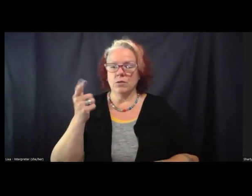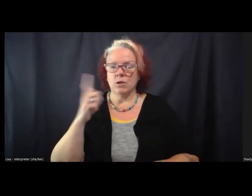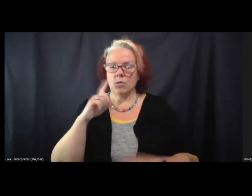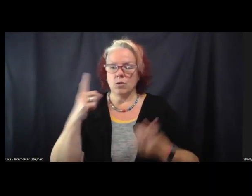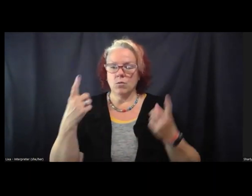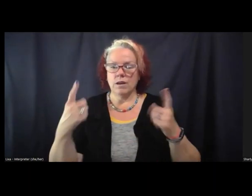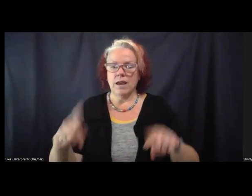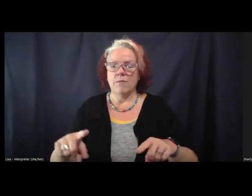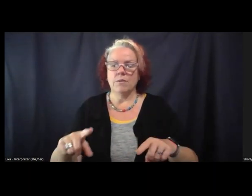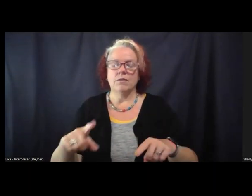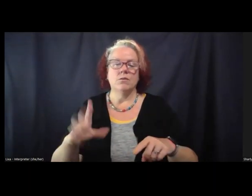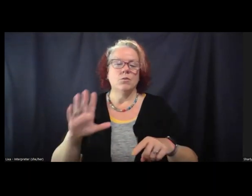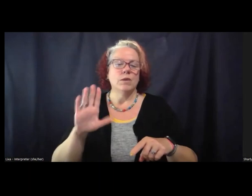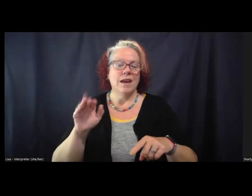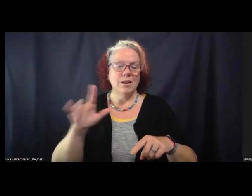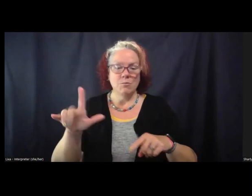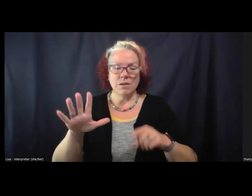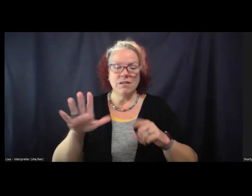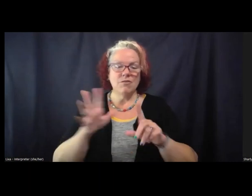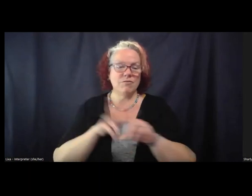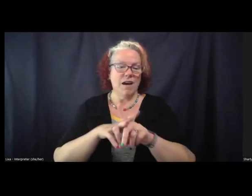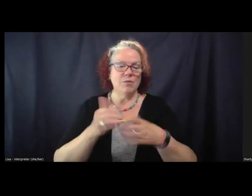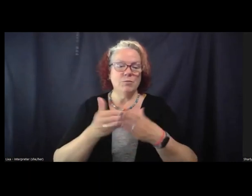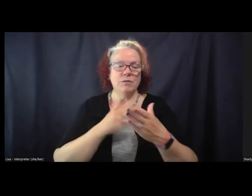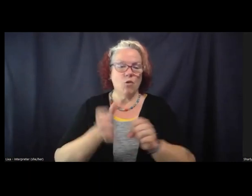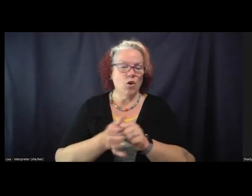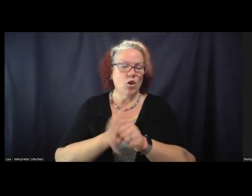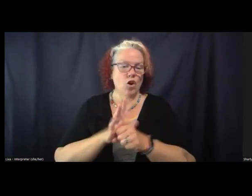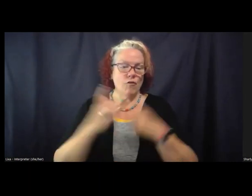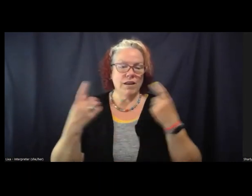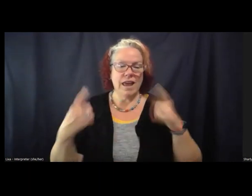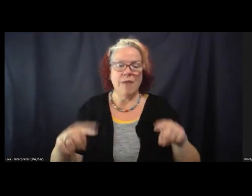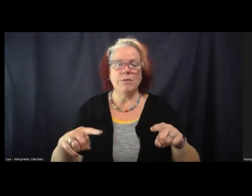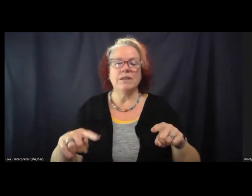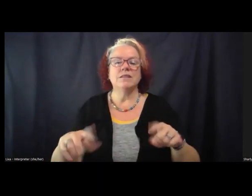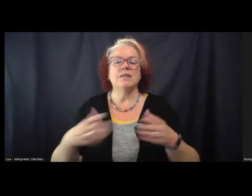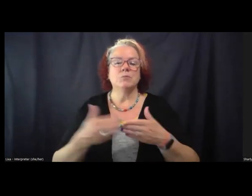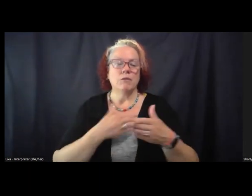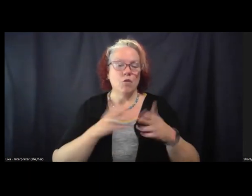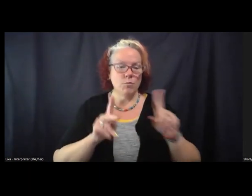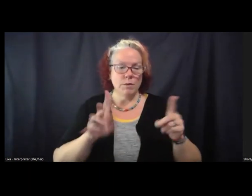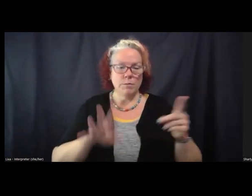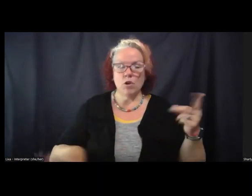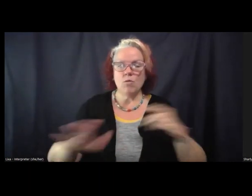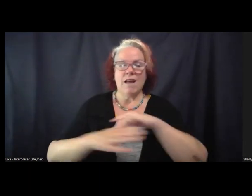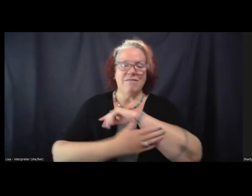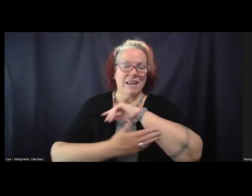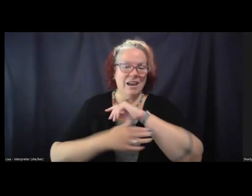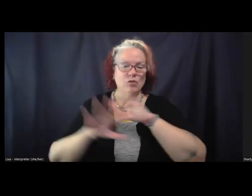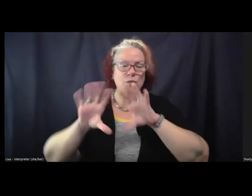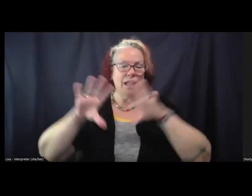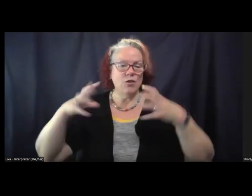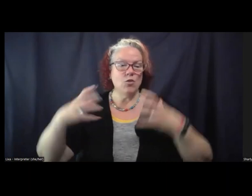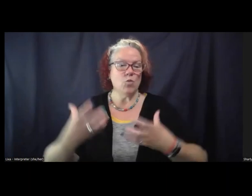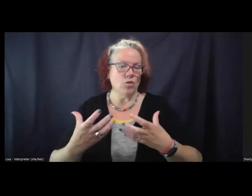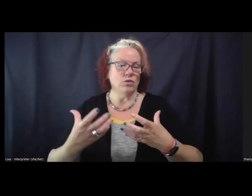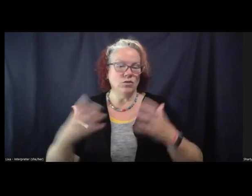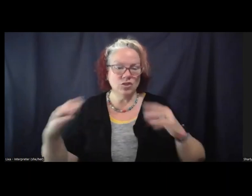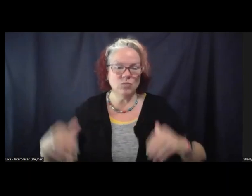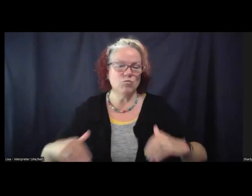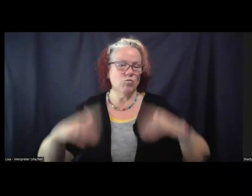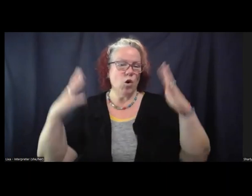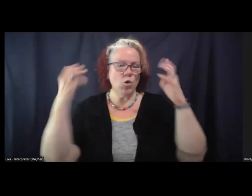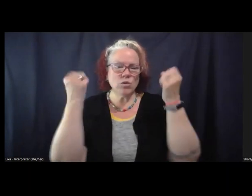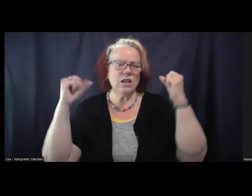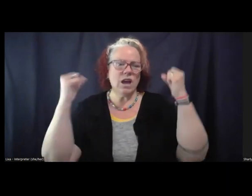COVID happened and before, um, people around the country and the world, um, rose up in response to the murder of George Floyd and Breonna